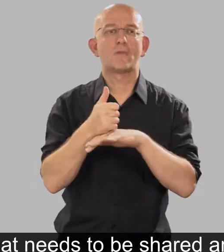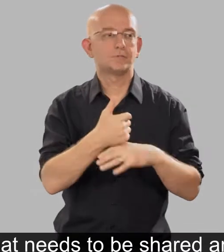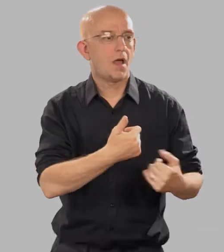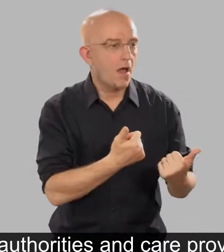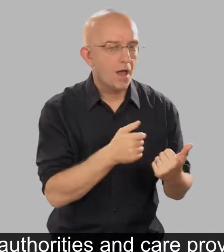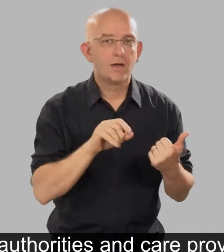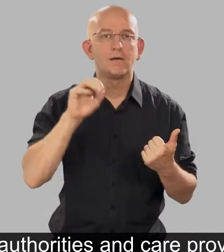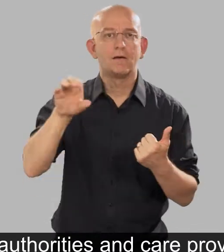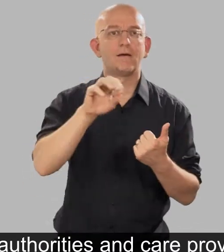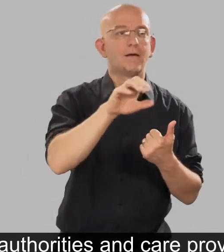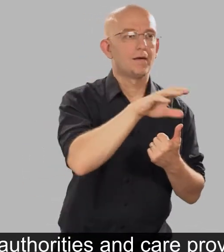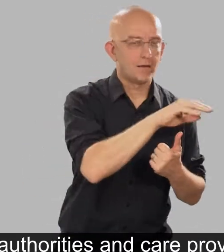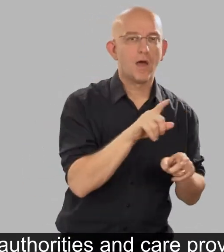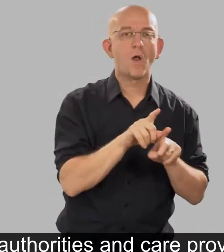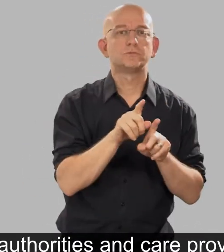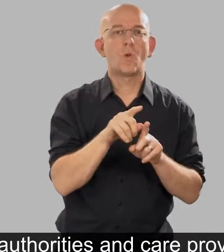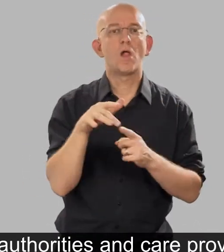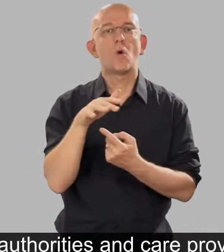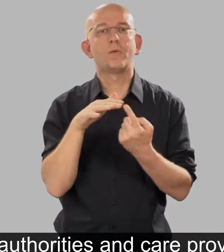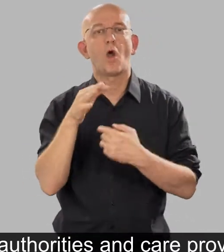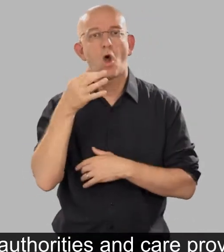local authorities and care providers.